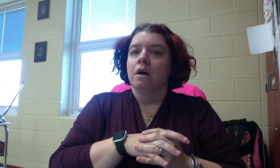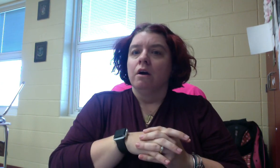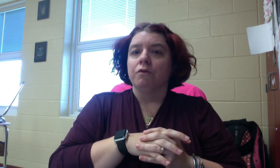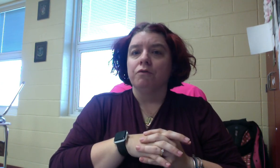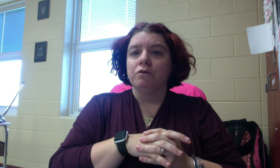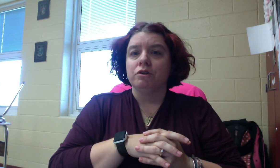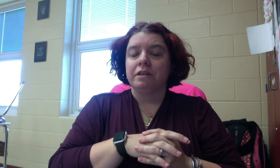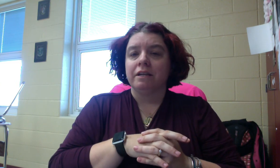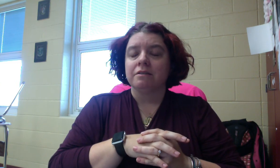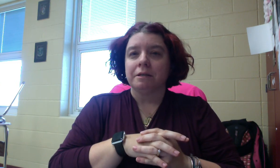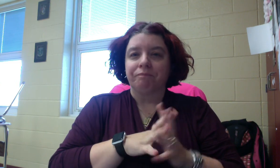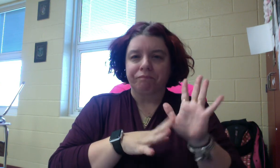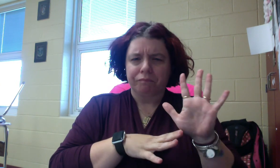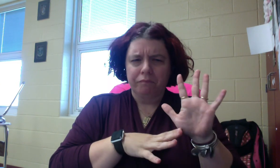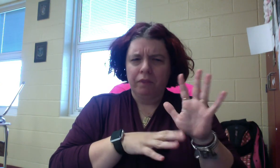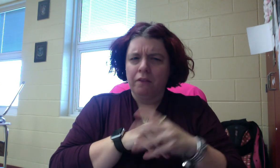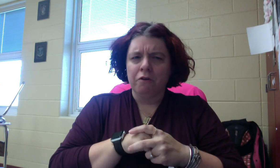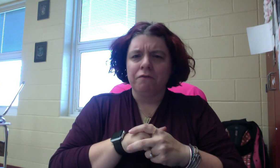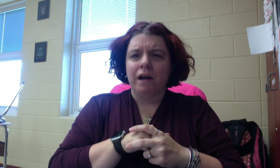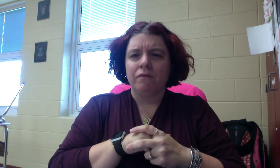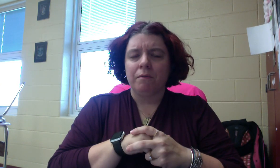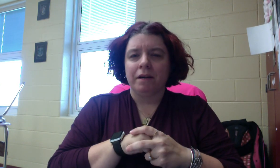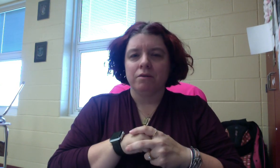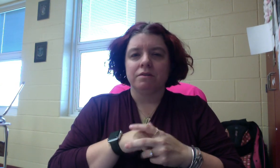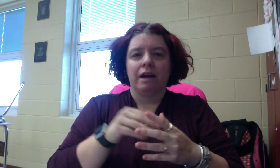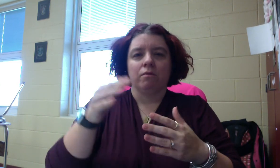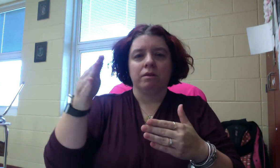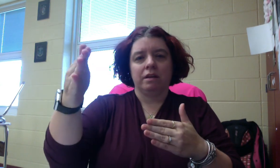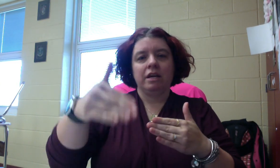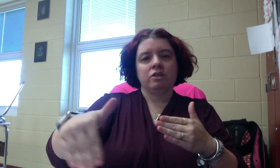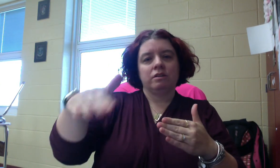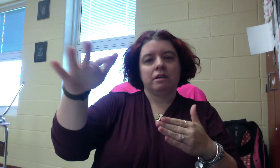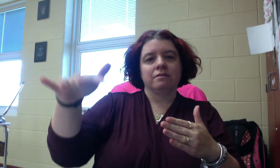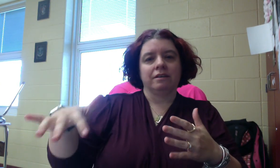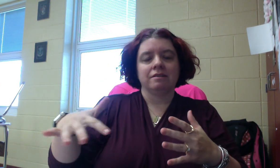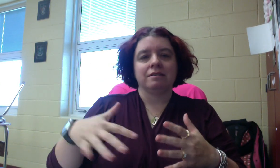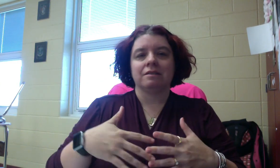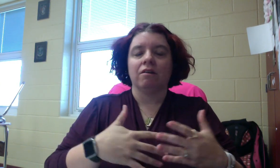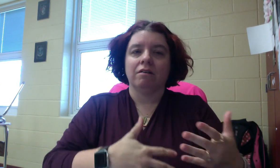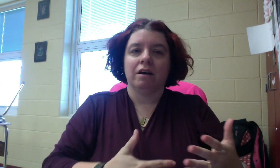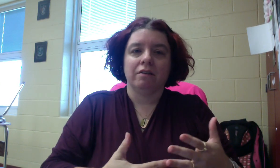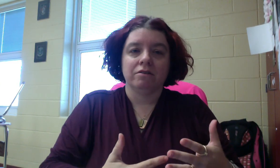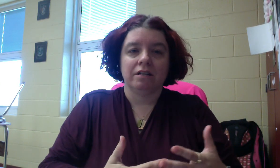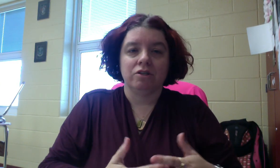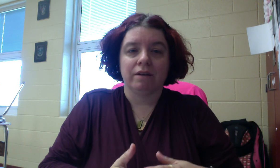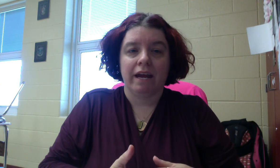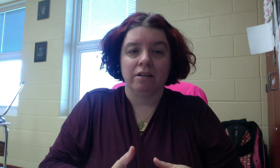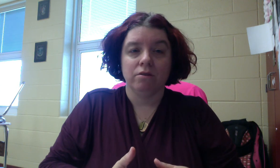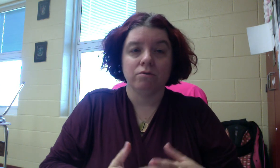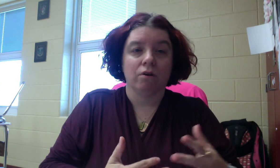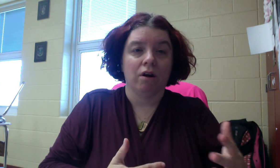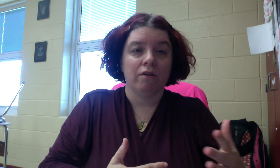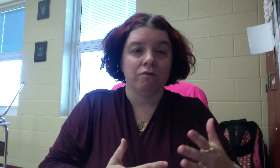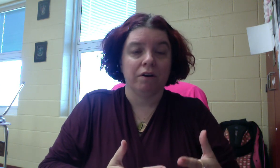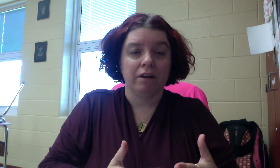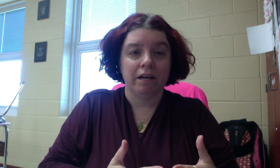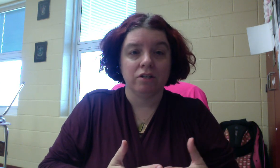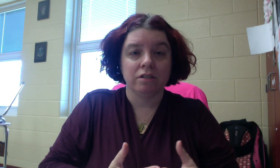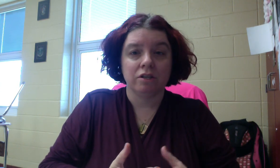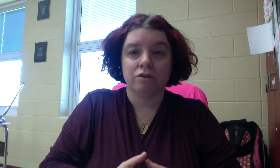For future tense, there are five of them I use now. With each of these lists, there are others that you can use or other variations that you